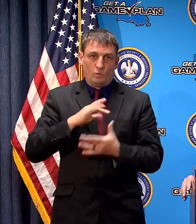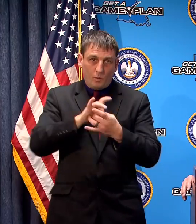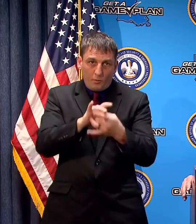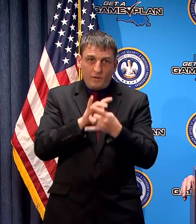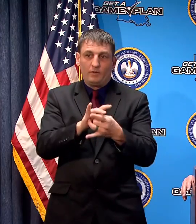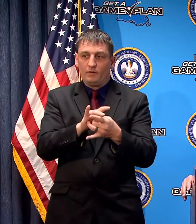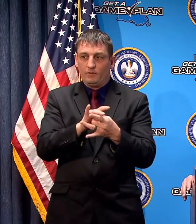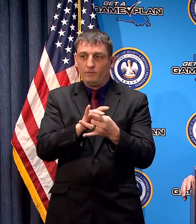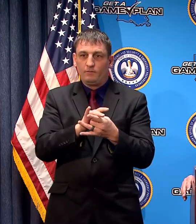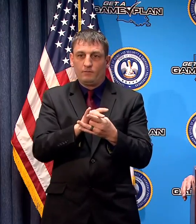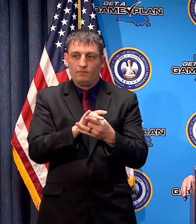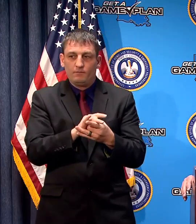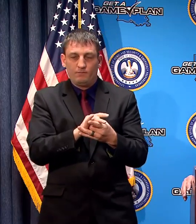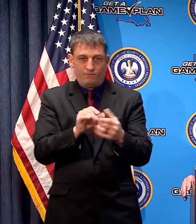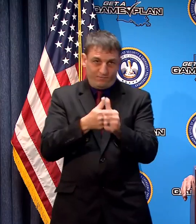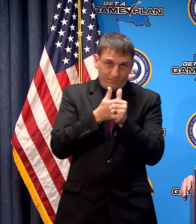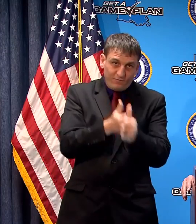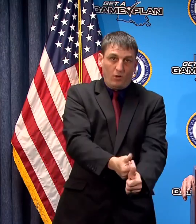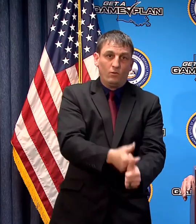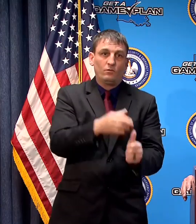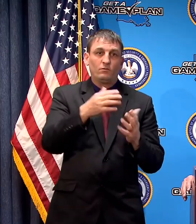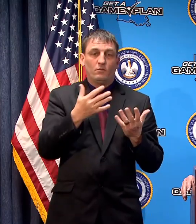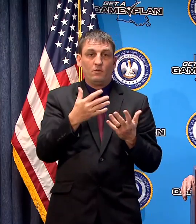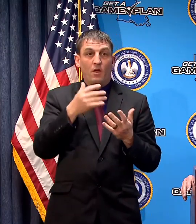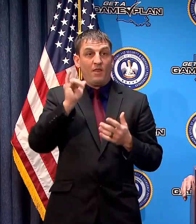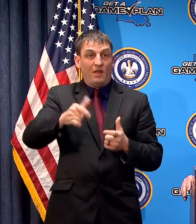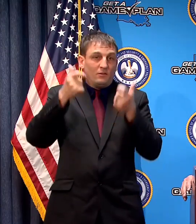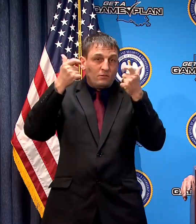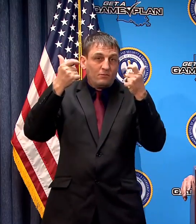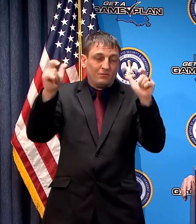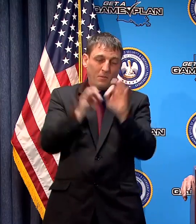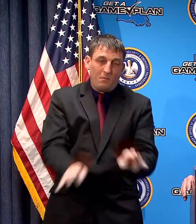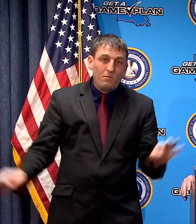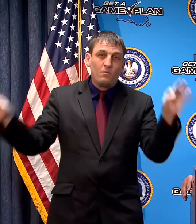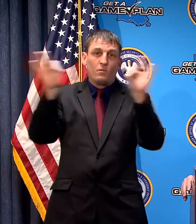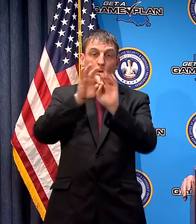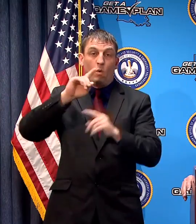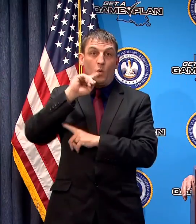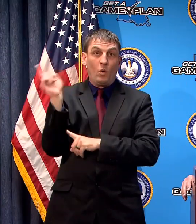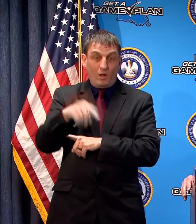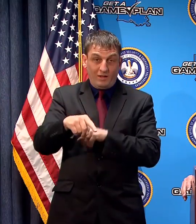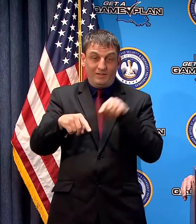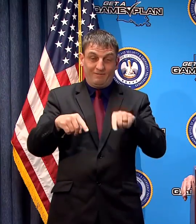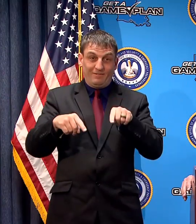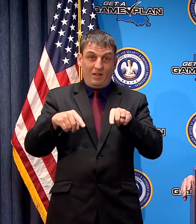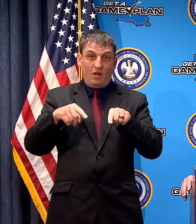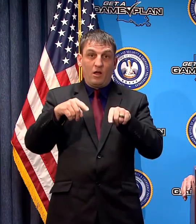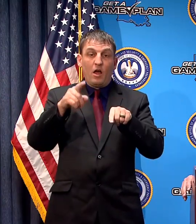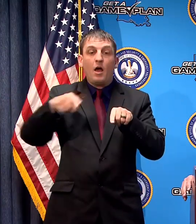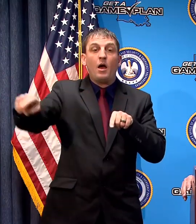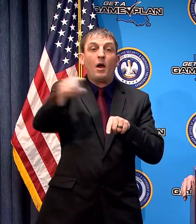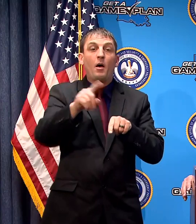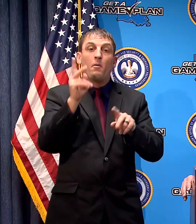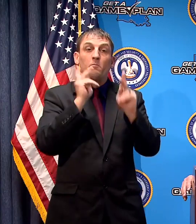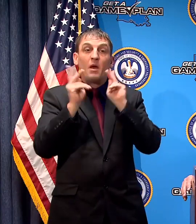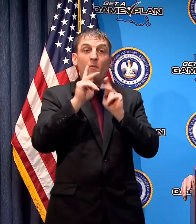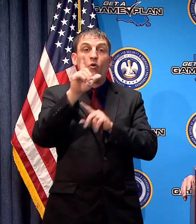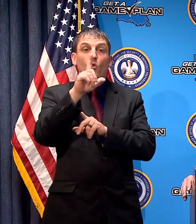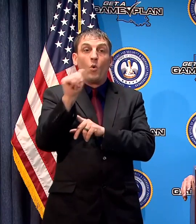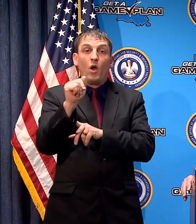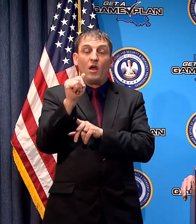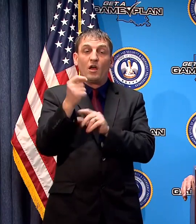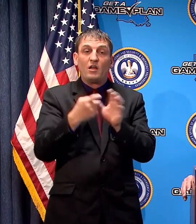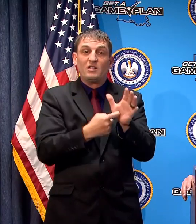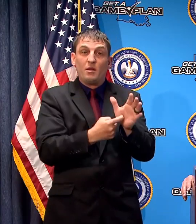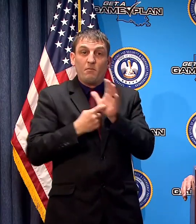you know when you have an order of this magnitude quite simply if the people of Louisiana demand that we enforce it